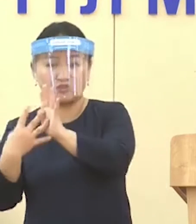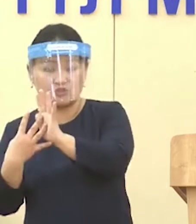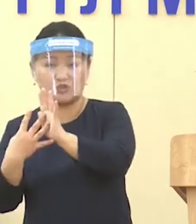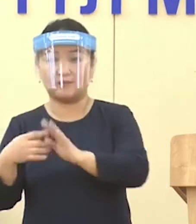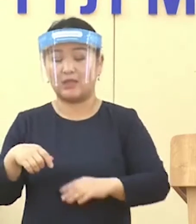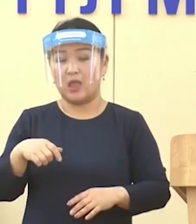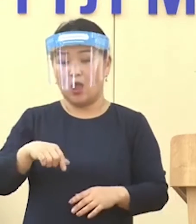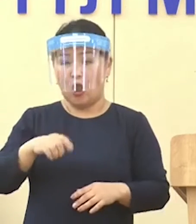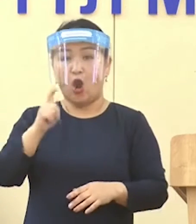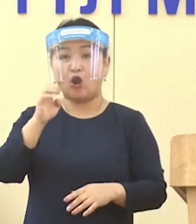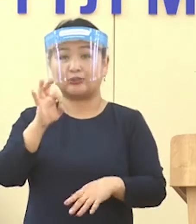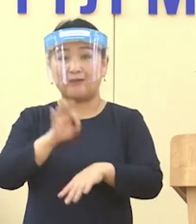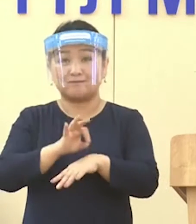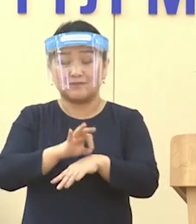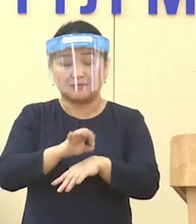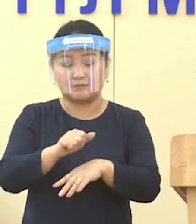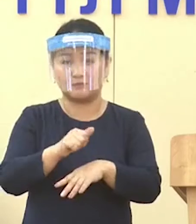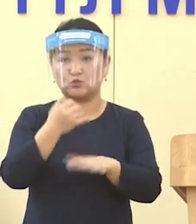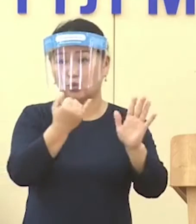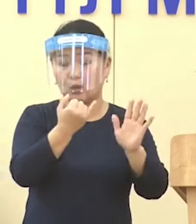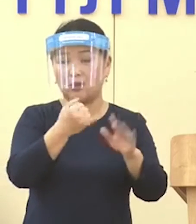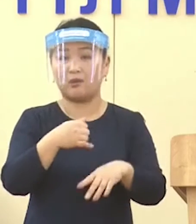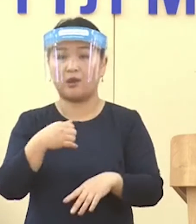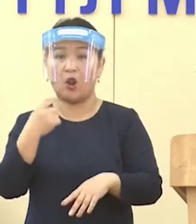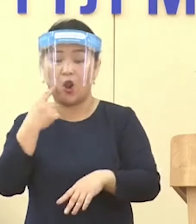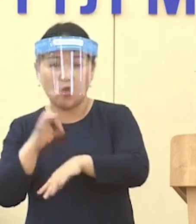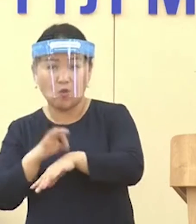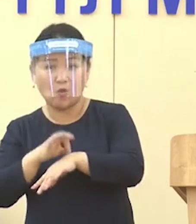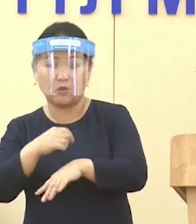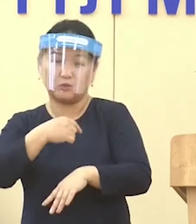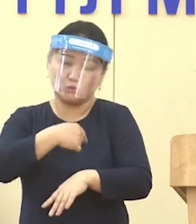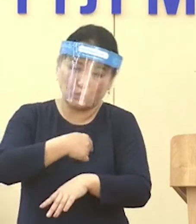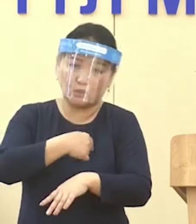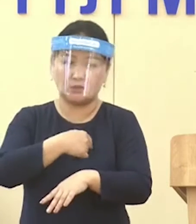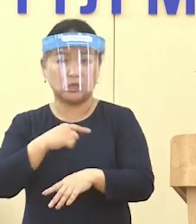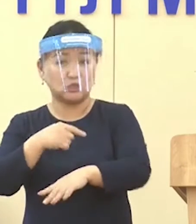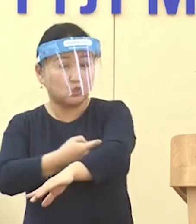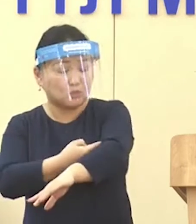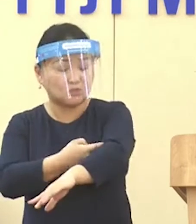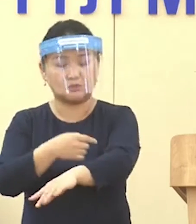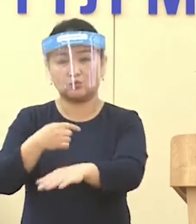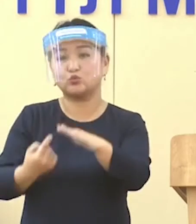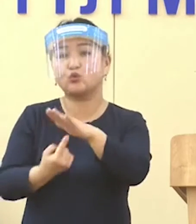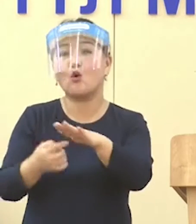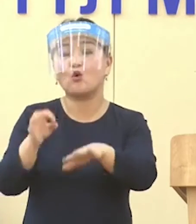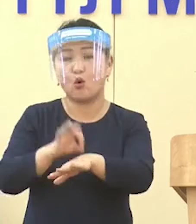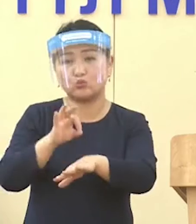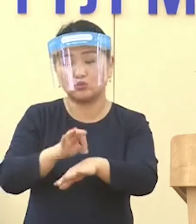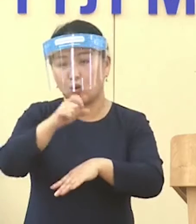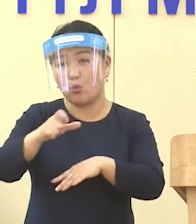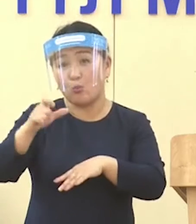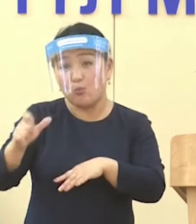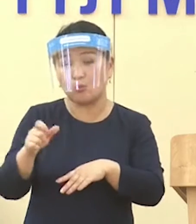arrival from abroad on recent charter flights and 450 people are continuing to stay under another 14